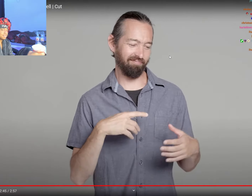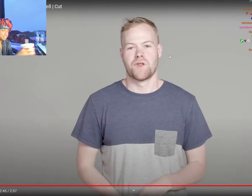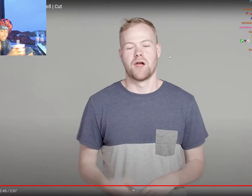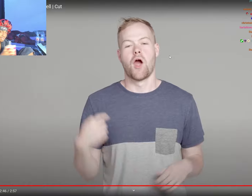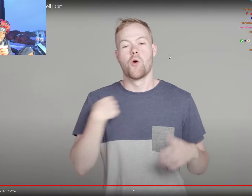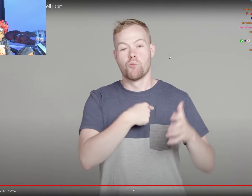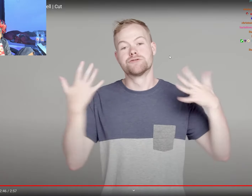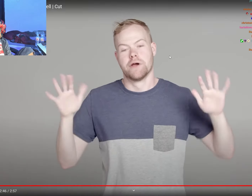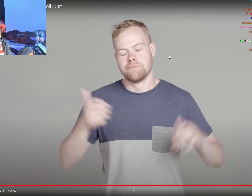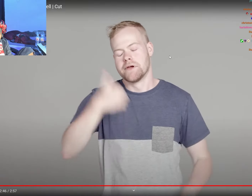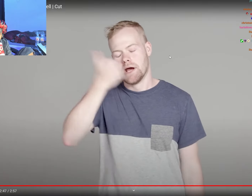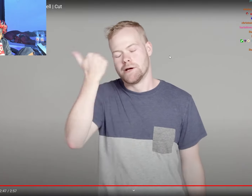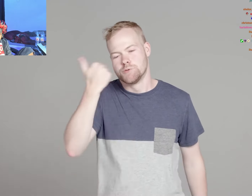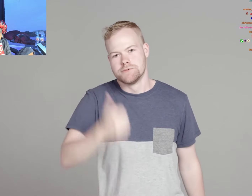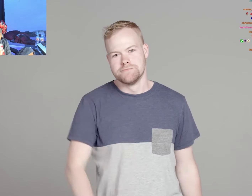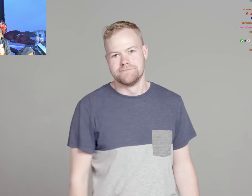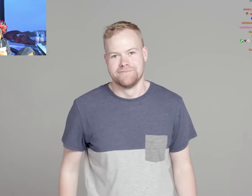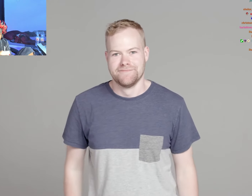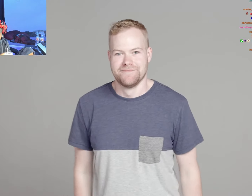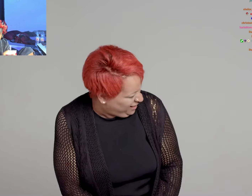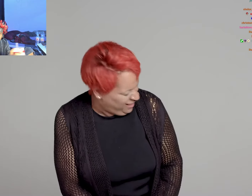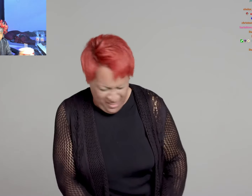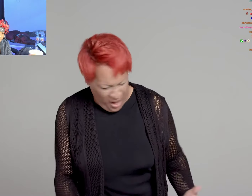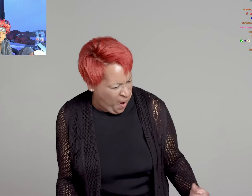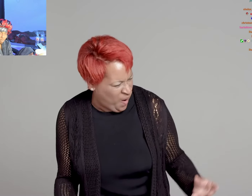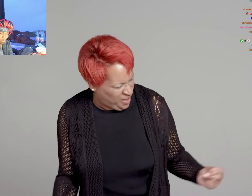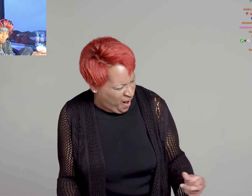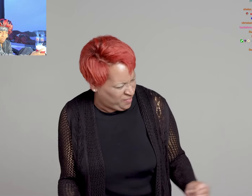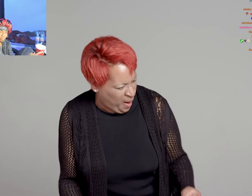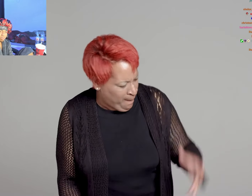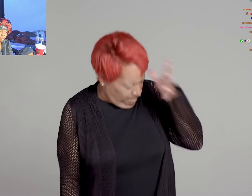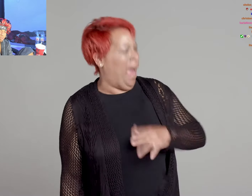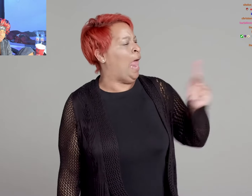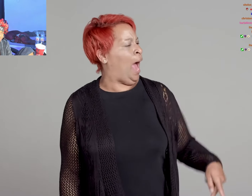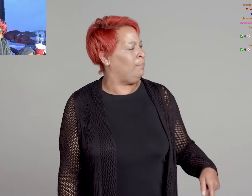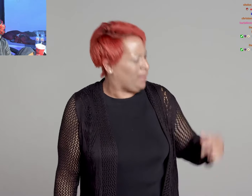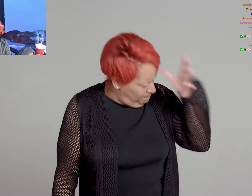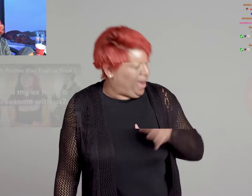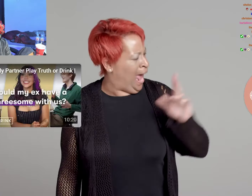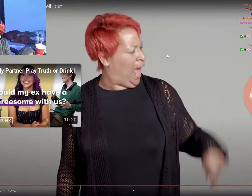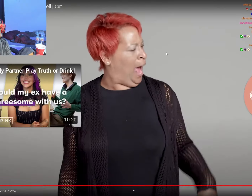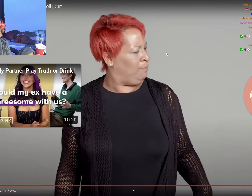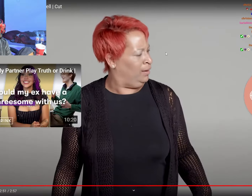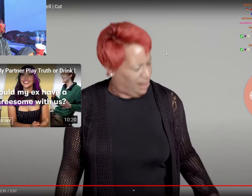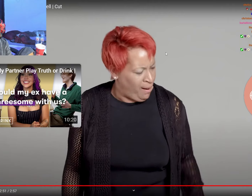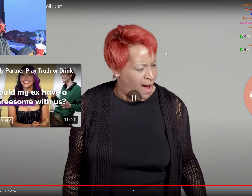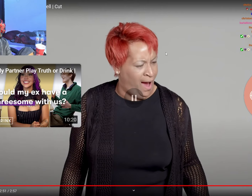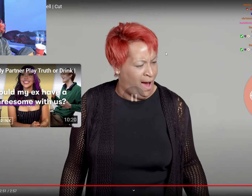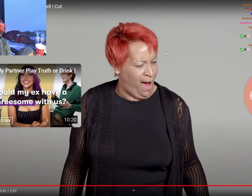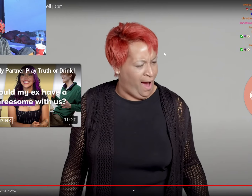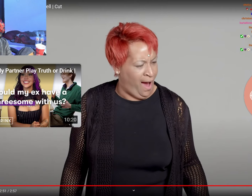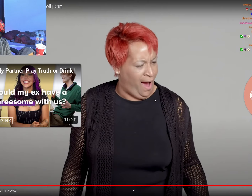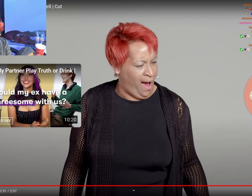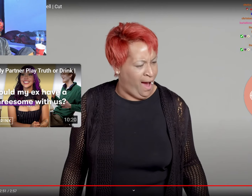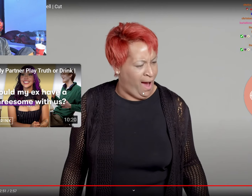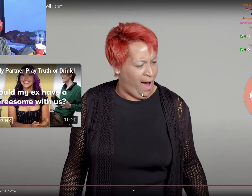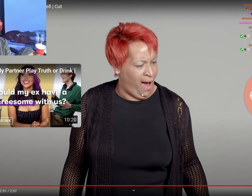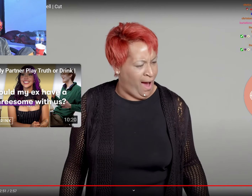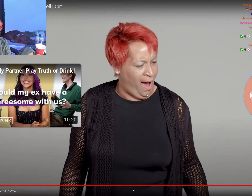I'm done Alright You're outta here Is that all you got? Come on Man up Damn She really in that